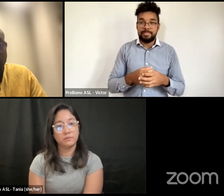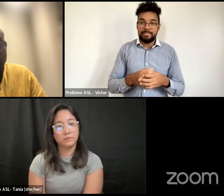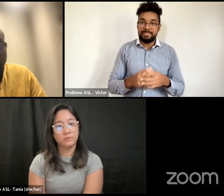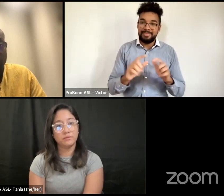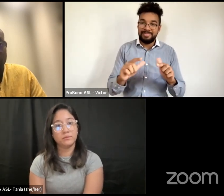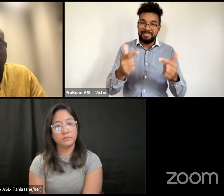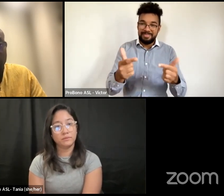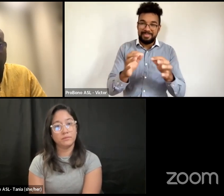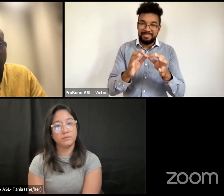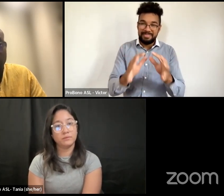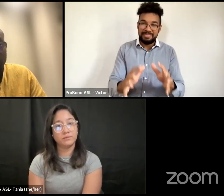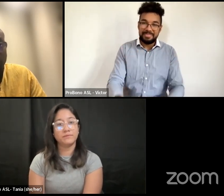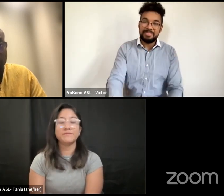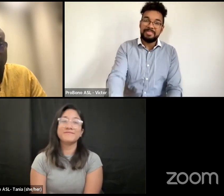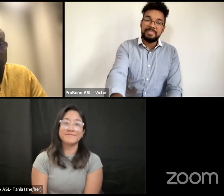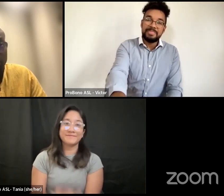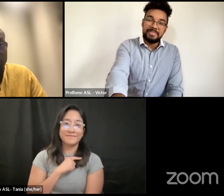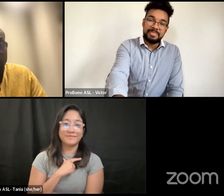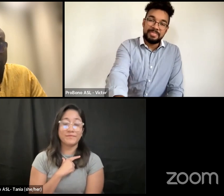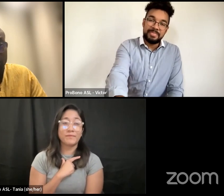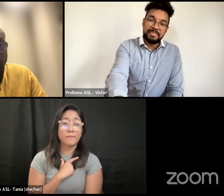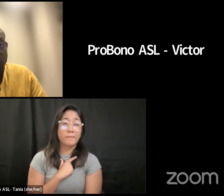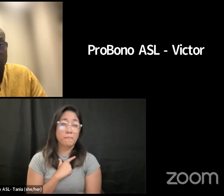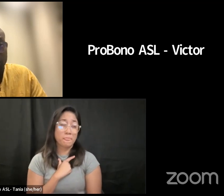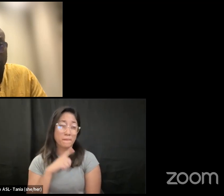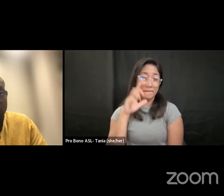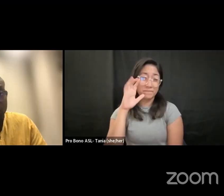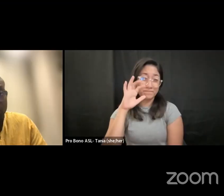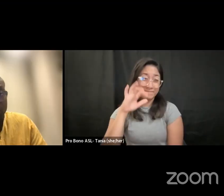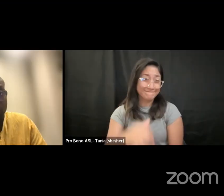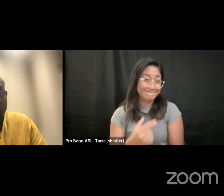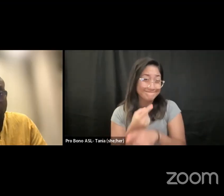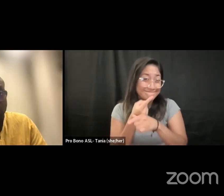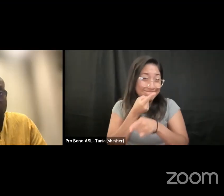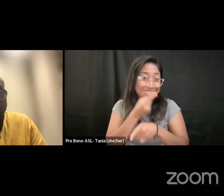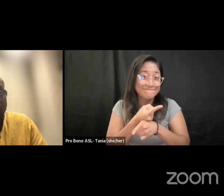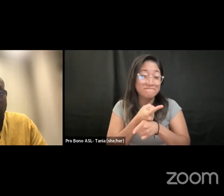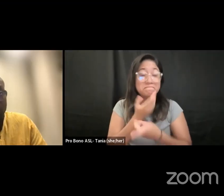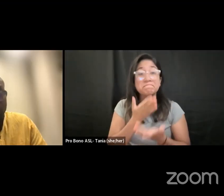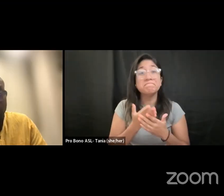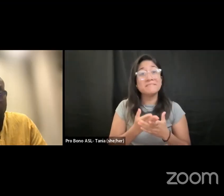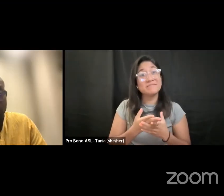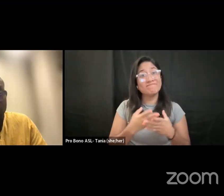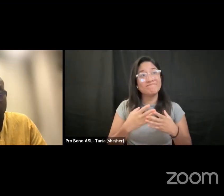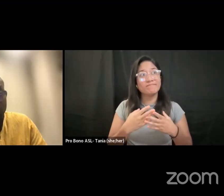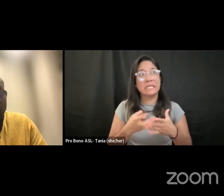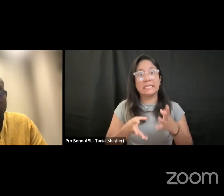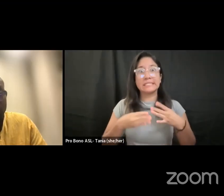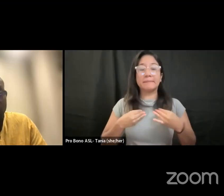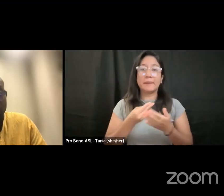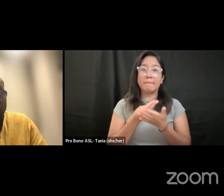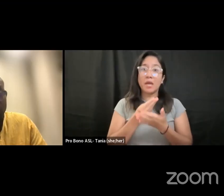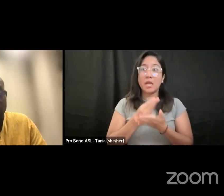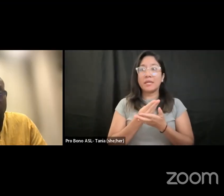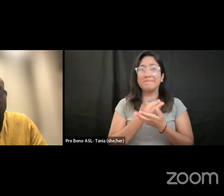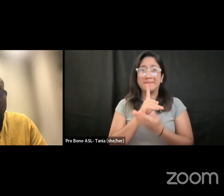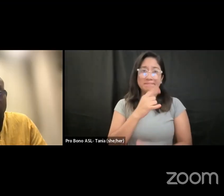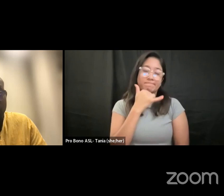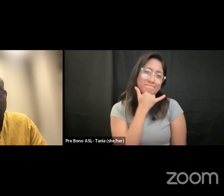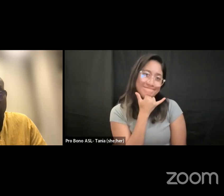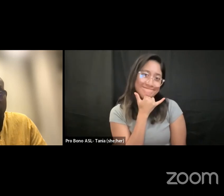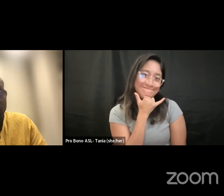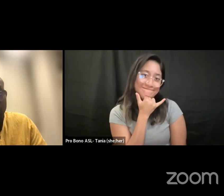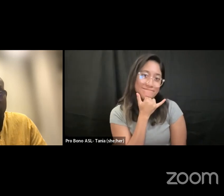is that right maybe i've made certain mistakes and accepted certain conditions just to get funding to get to where i am